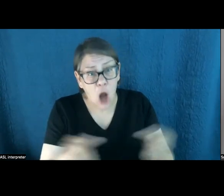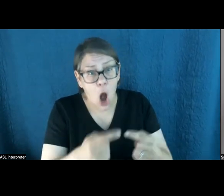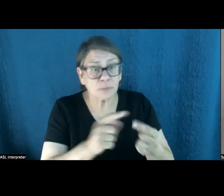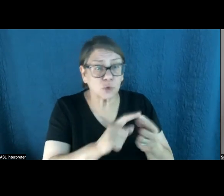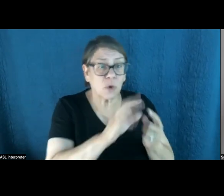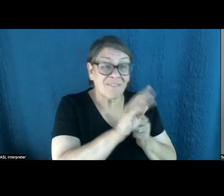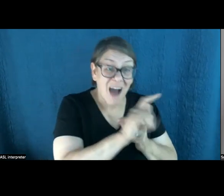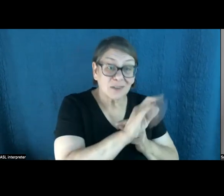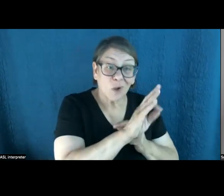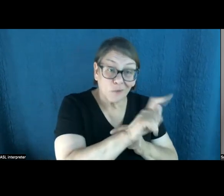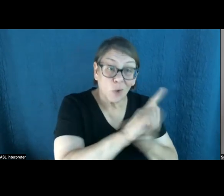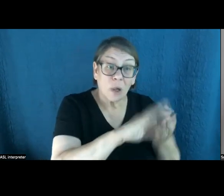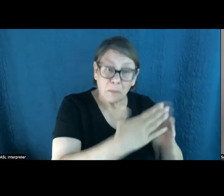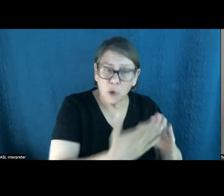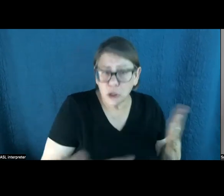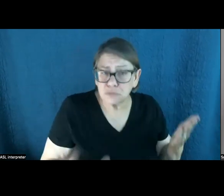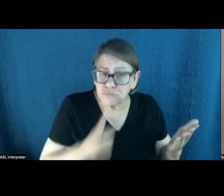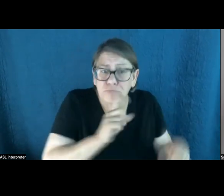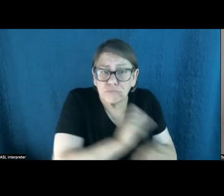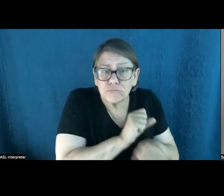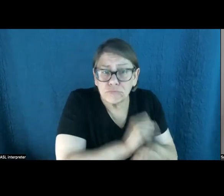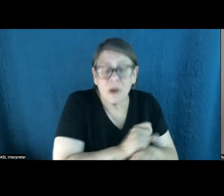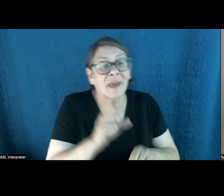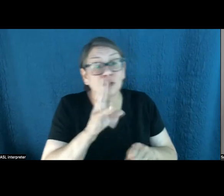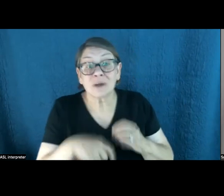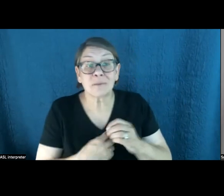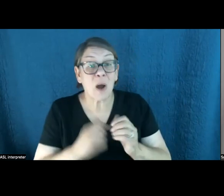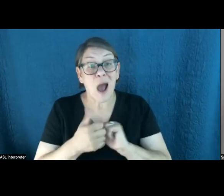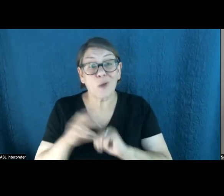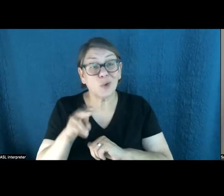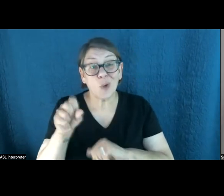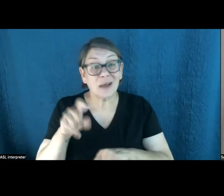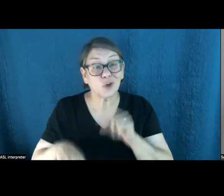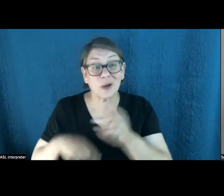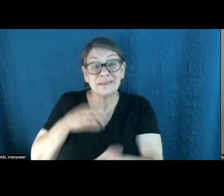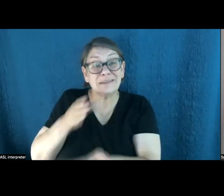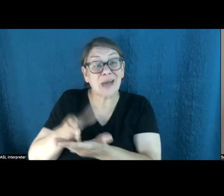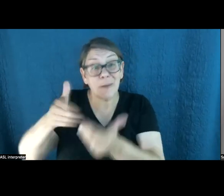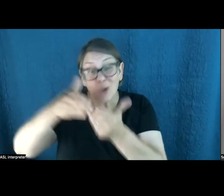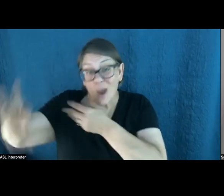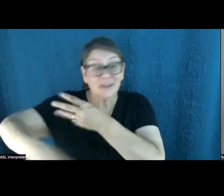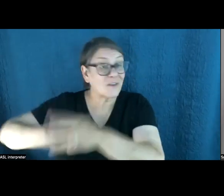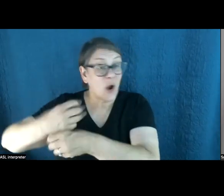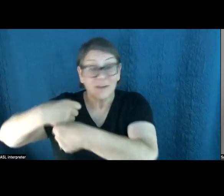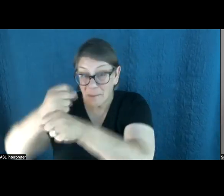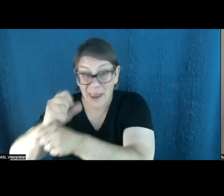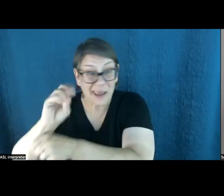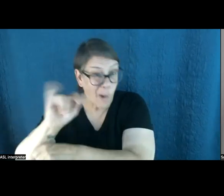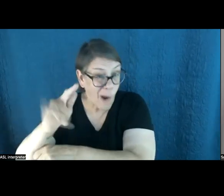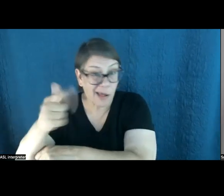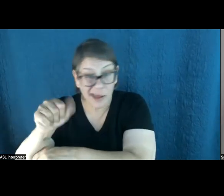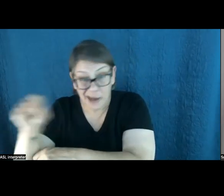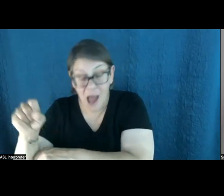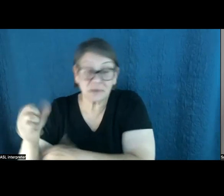which is real. And they talked about how the U.S. couldn't exactly stop the rest of the world from producing oil and gas, which is